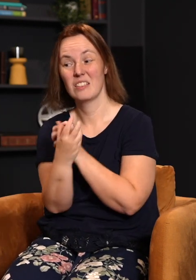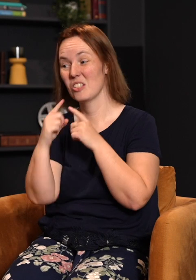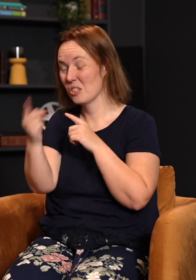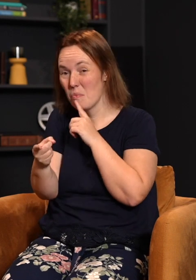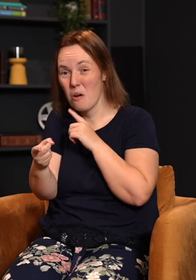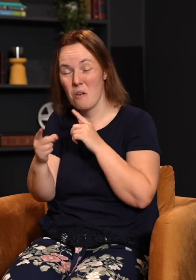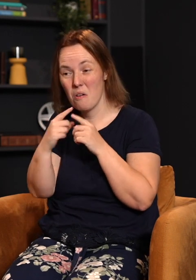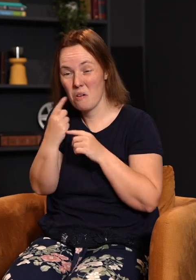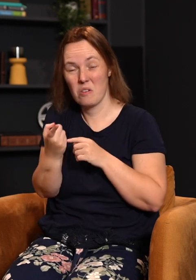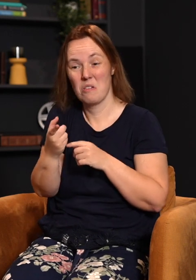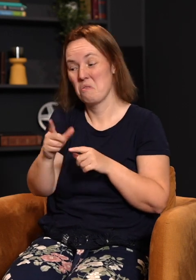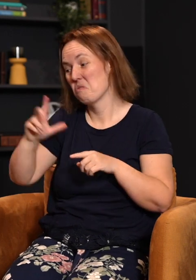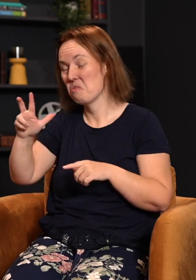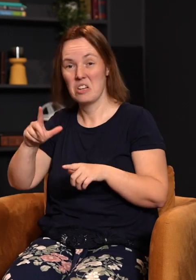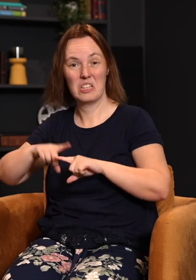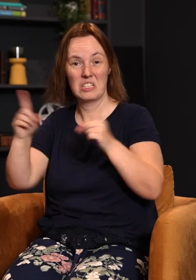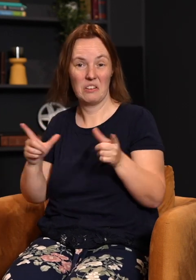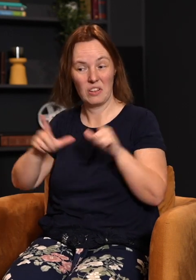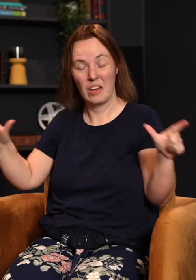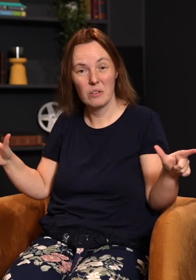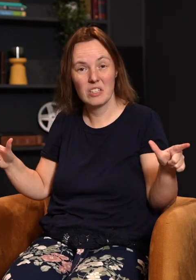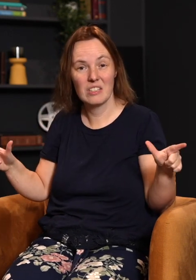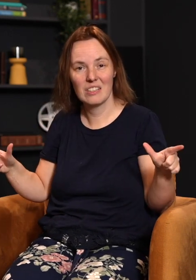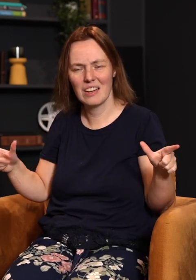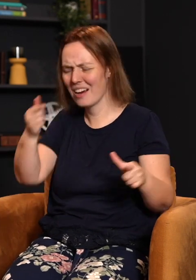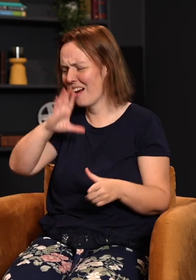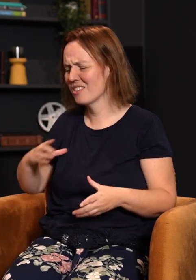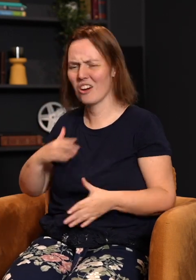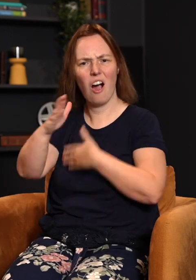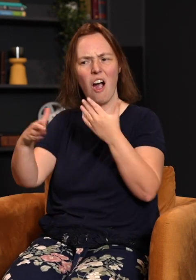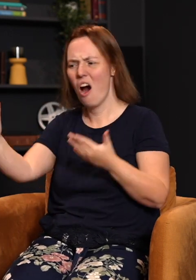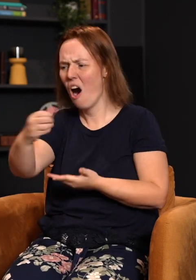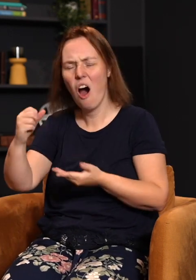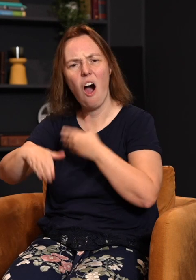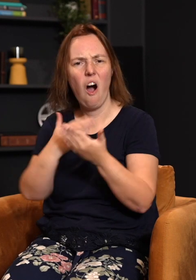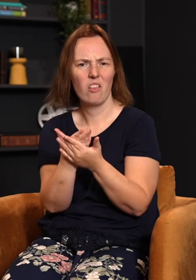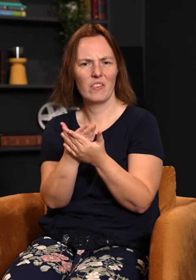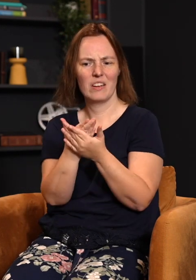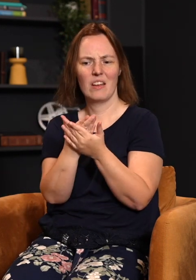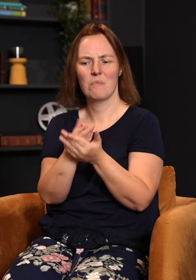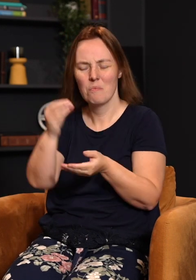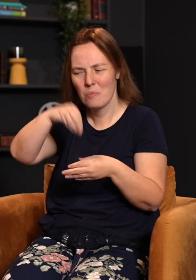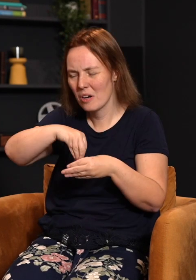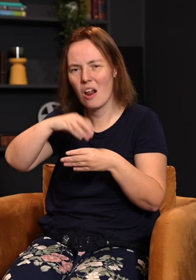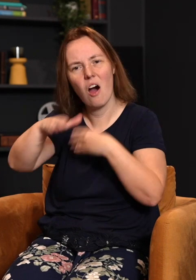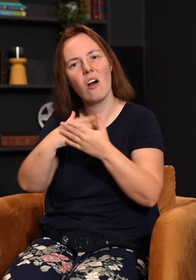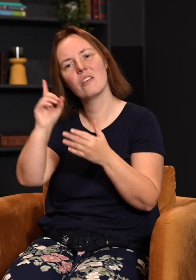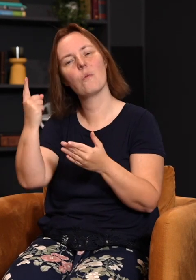and yet God was able to take all of that and compile it into one book, and if you read this book, one thing you see is that there is an